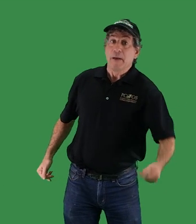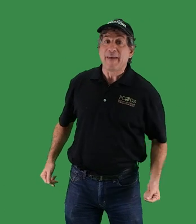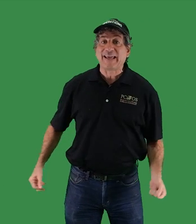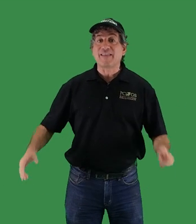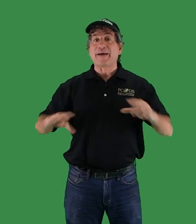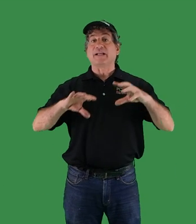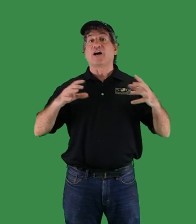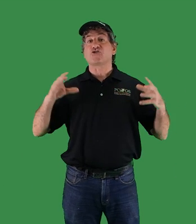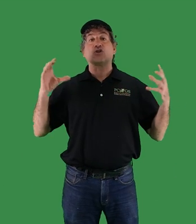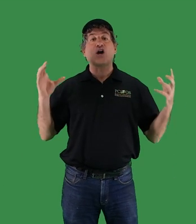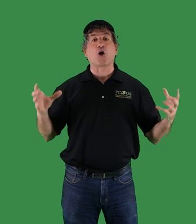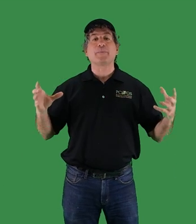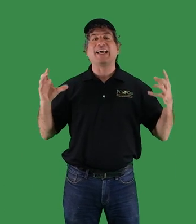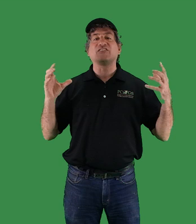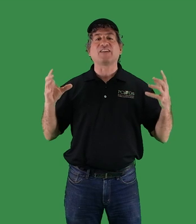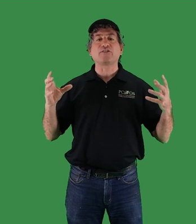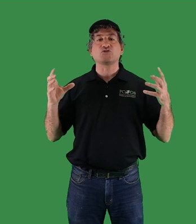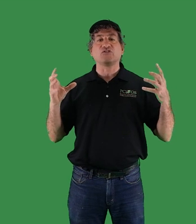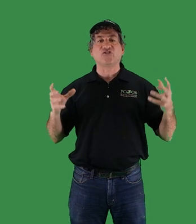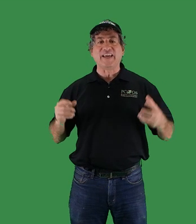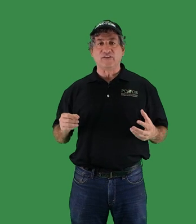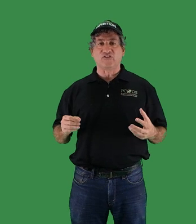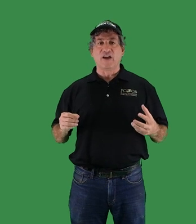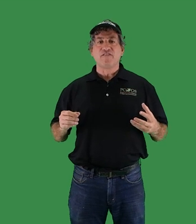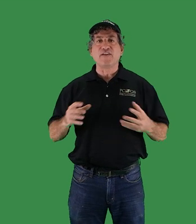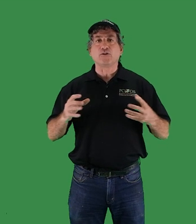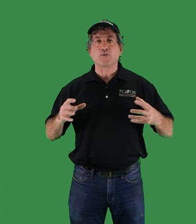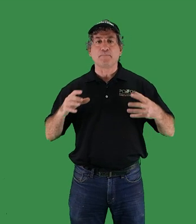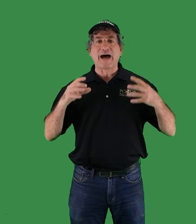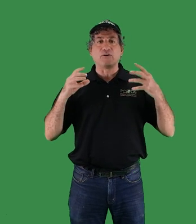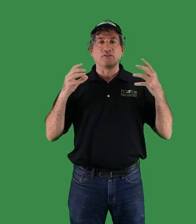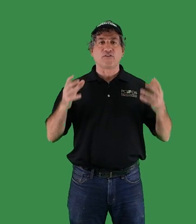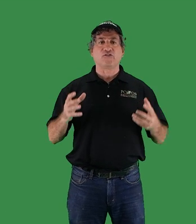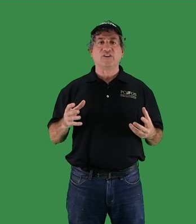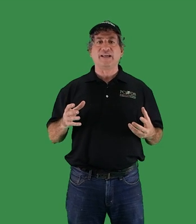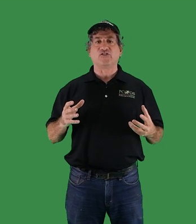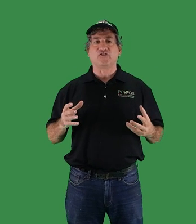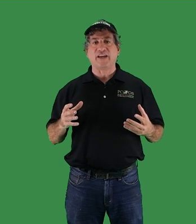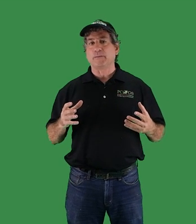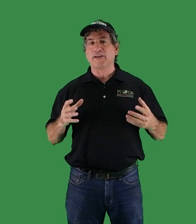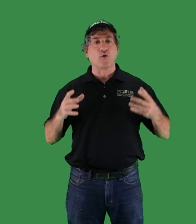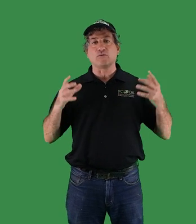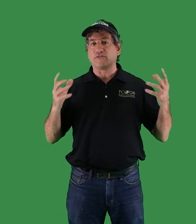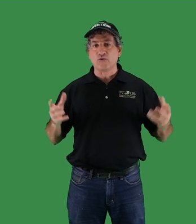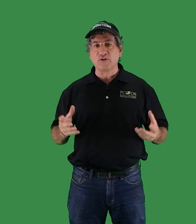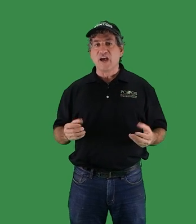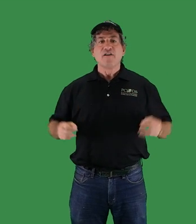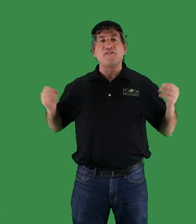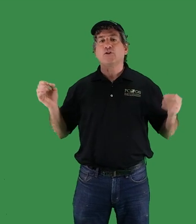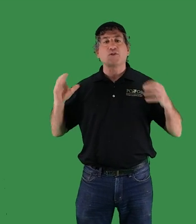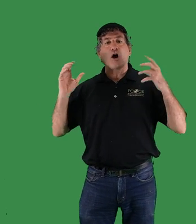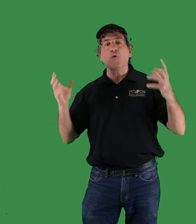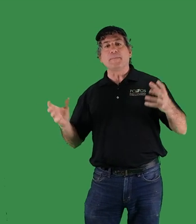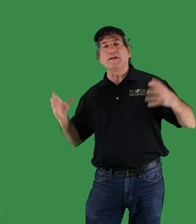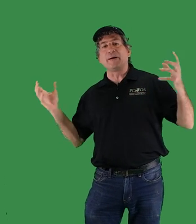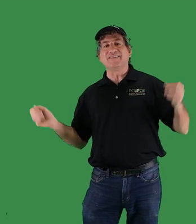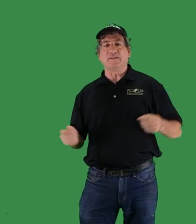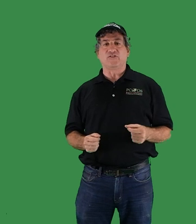making them ecological carbon and nitrogen sinks filled with biodiversity and sustainably grown food, filled with hope and abundance.